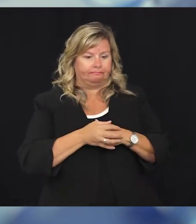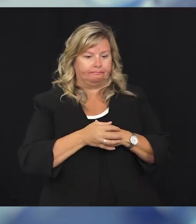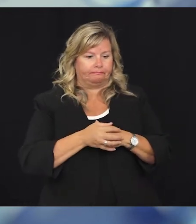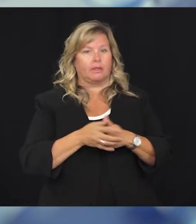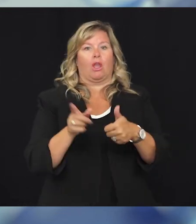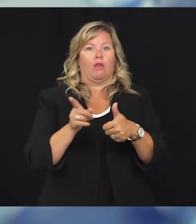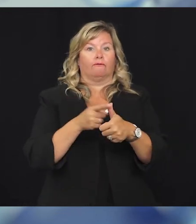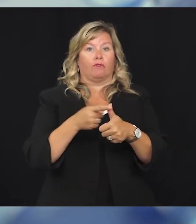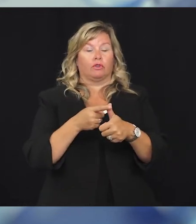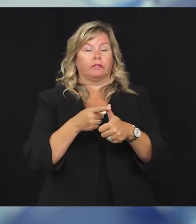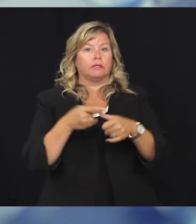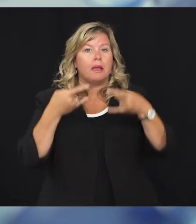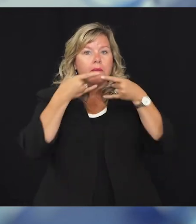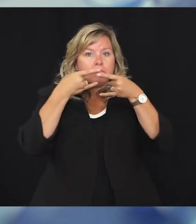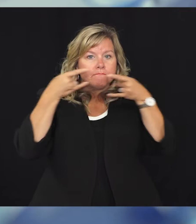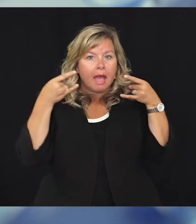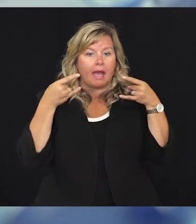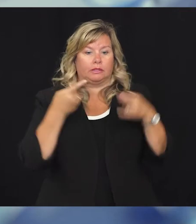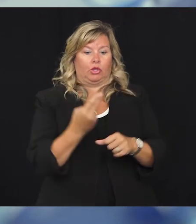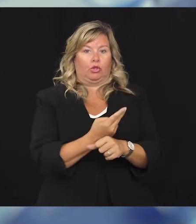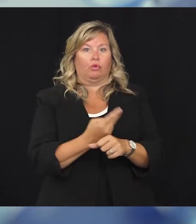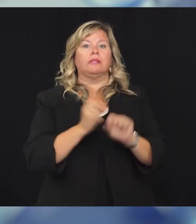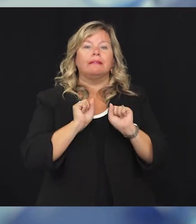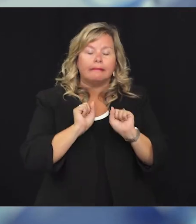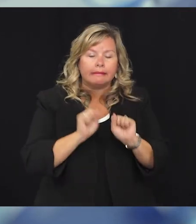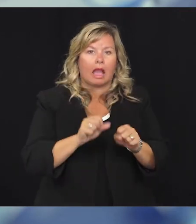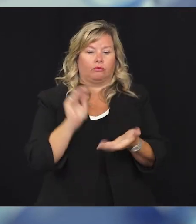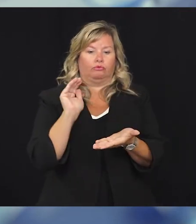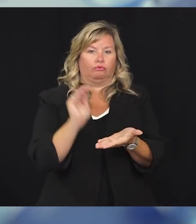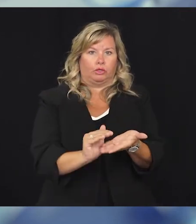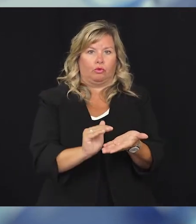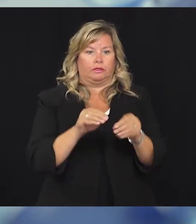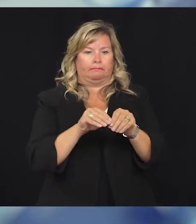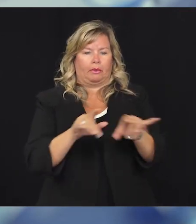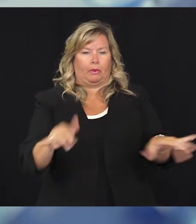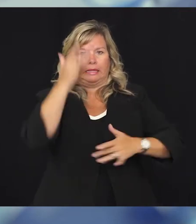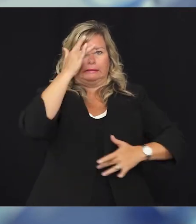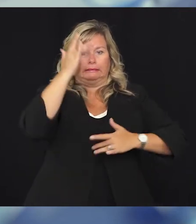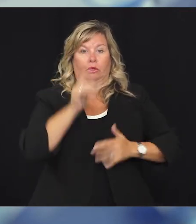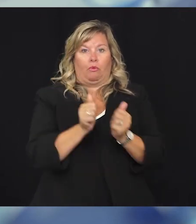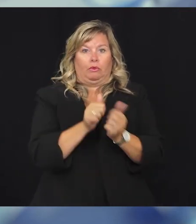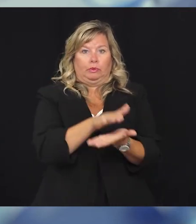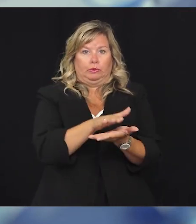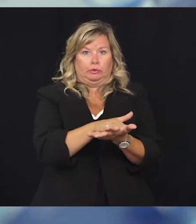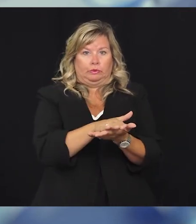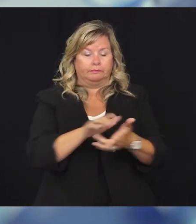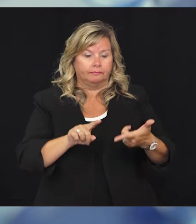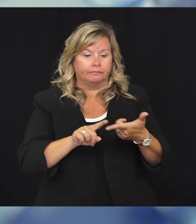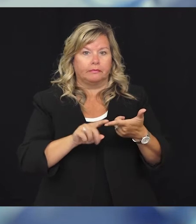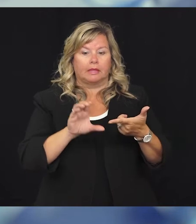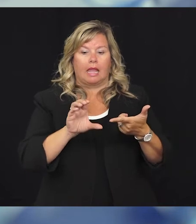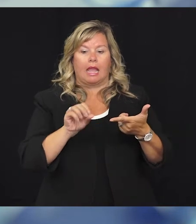from them. First, consistent mask use can reduce risk in the school setting. And counties with